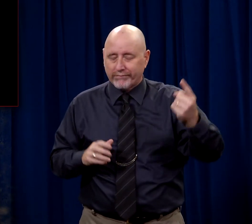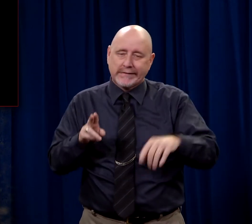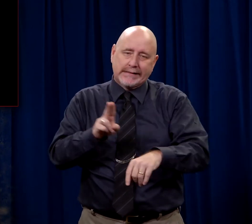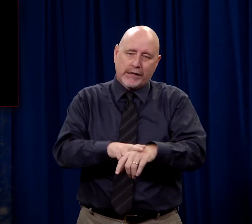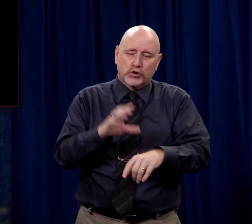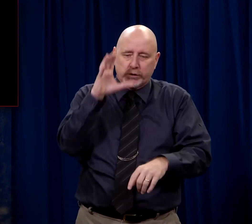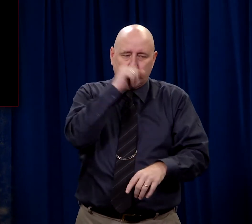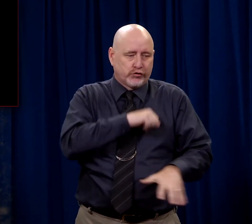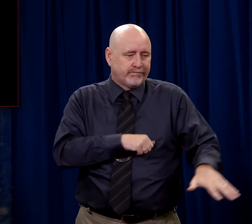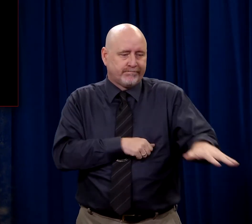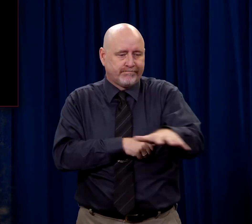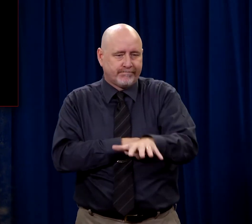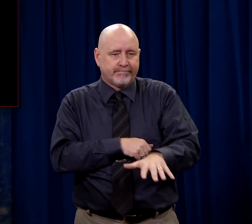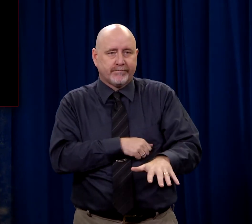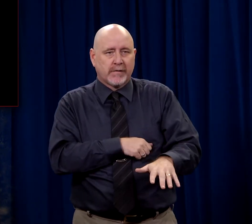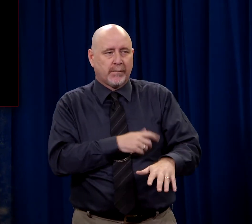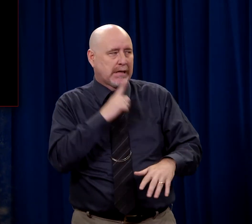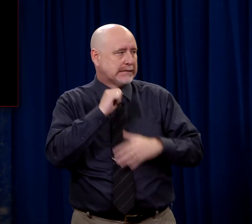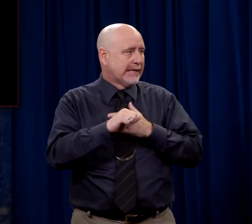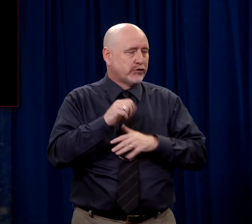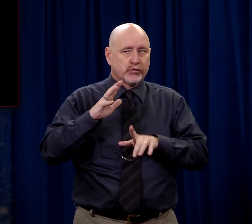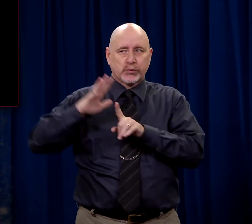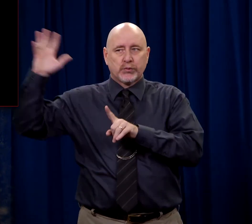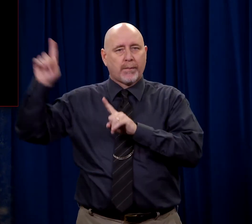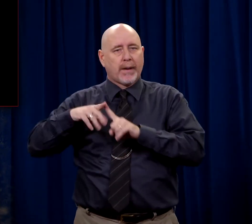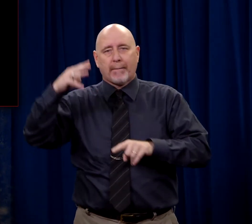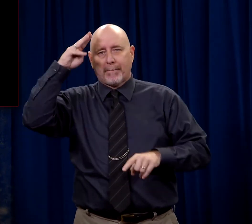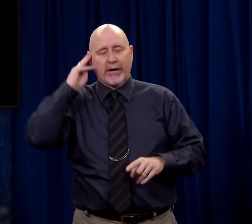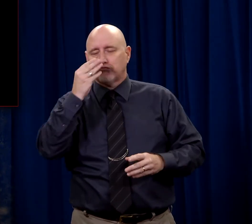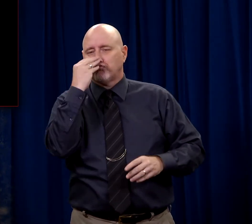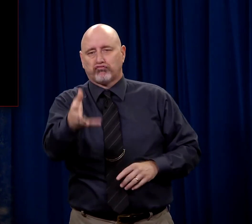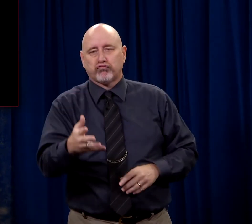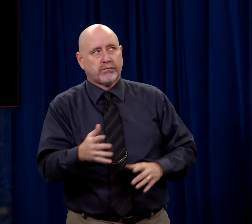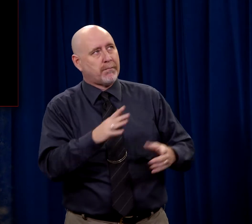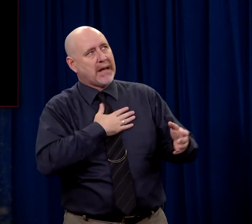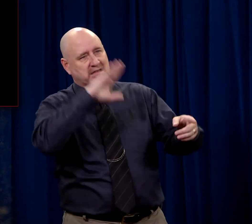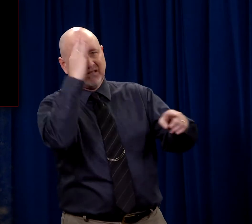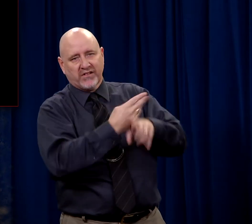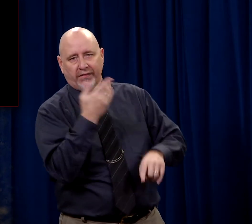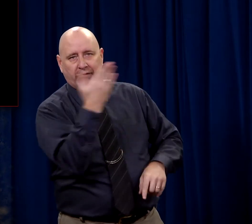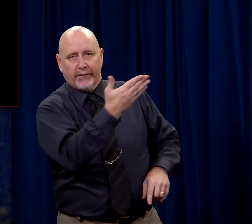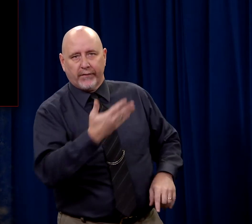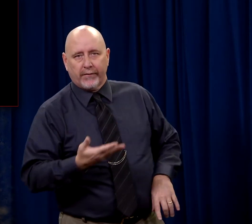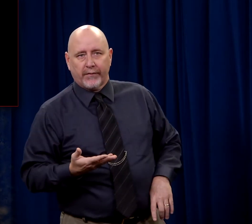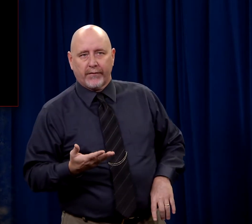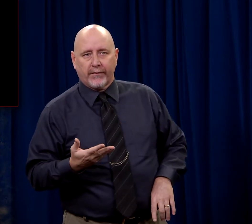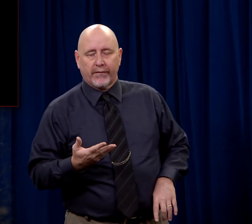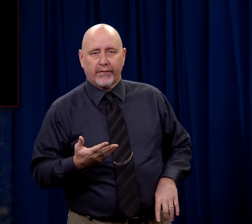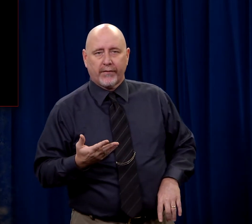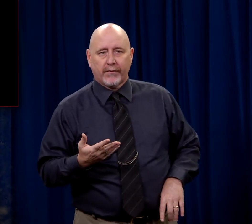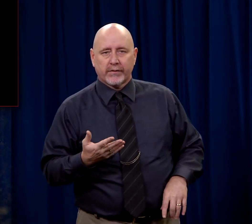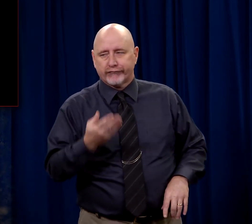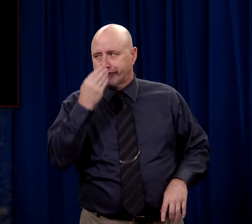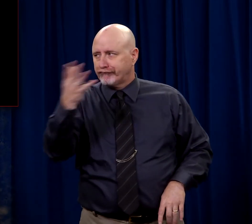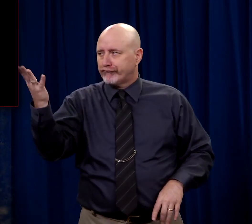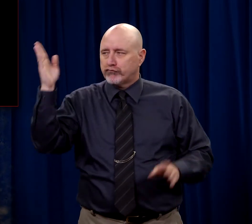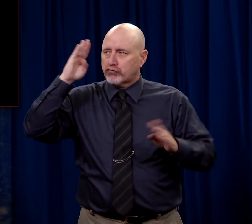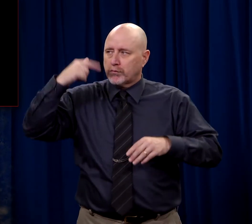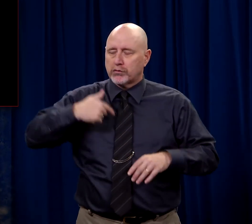Naturally, we assume that the others aren't there because of the danger. But Mary wasn't concerned about that. Jesus is her Son. She doesn't care